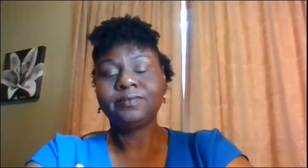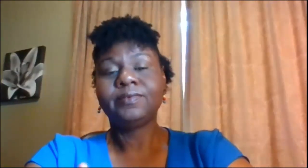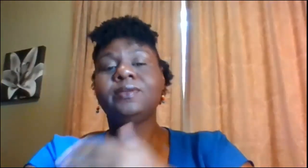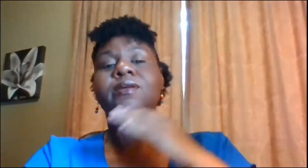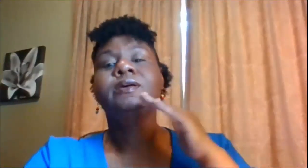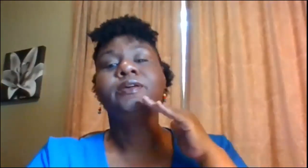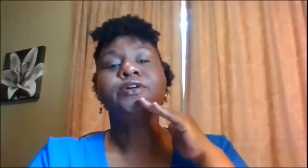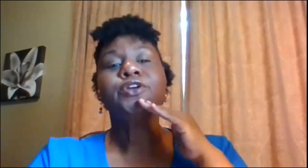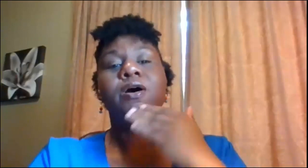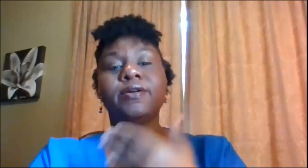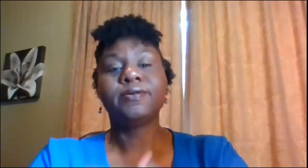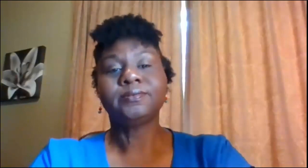and your daughter